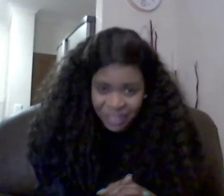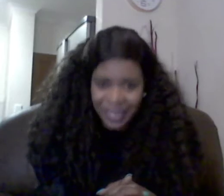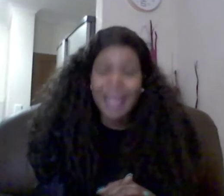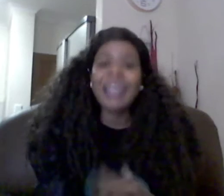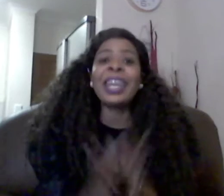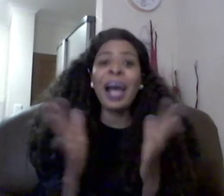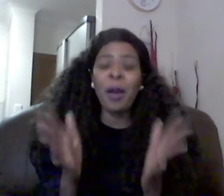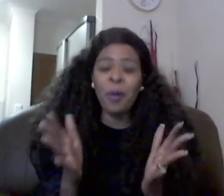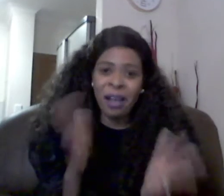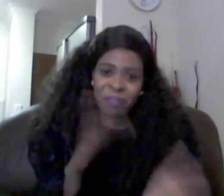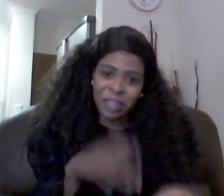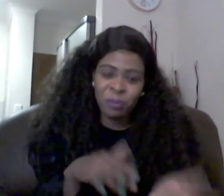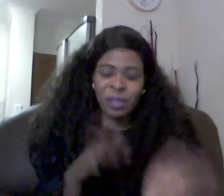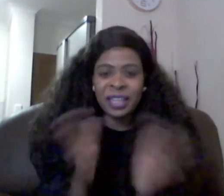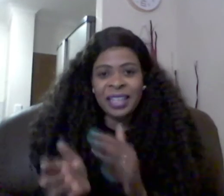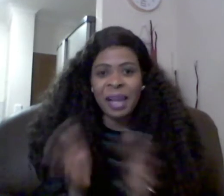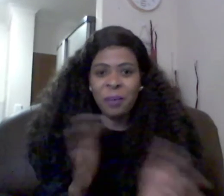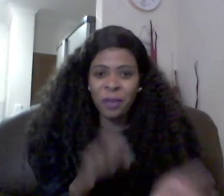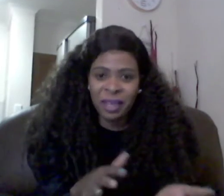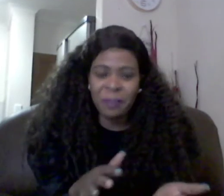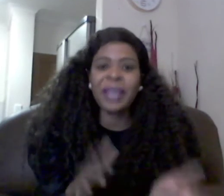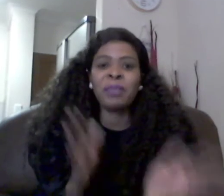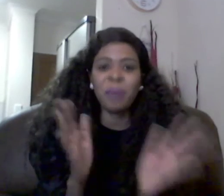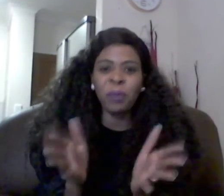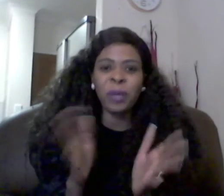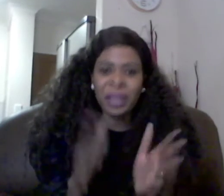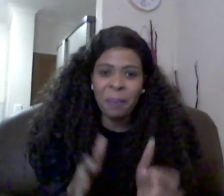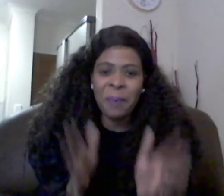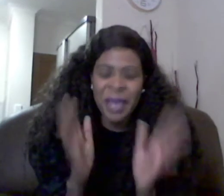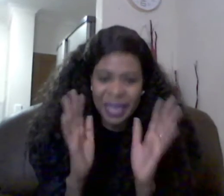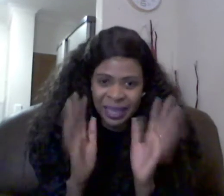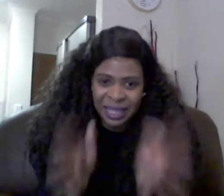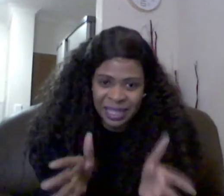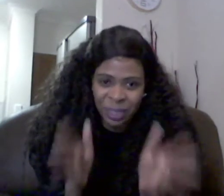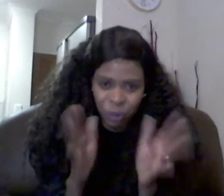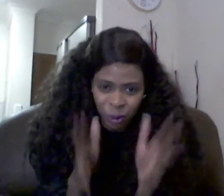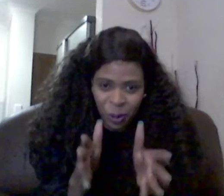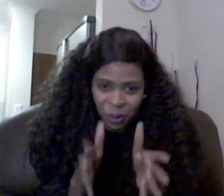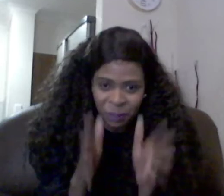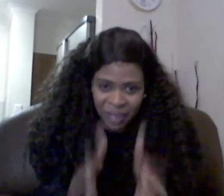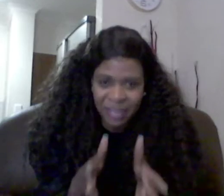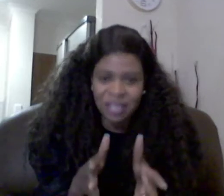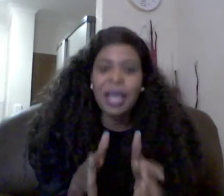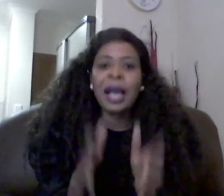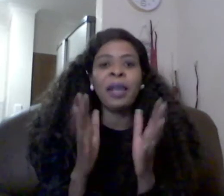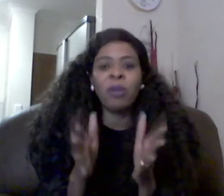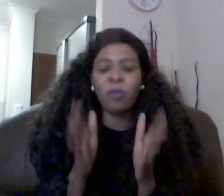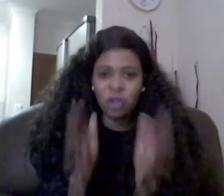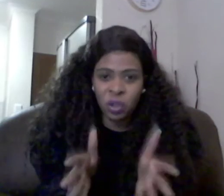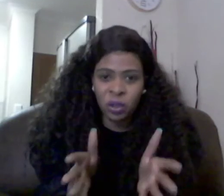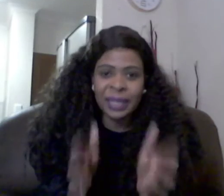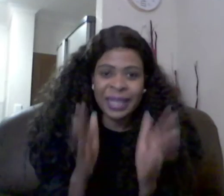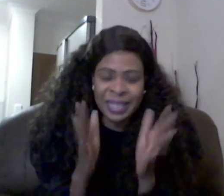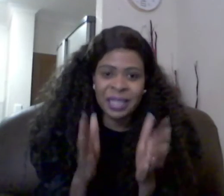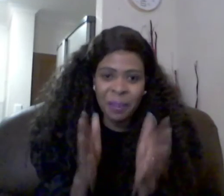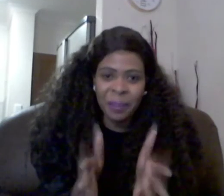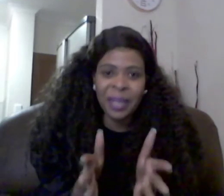now after spending time with him and being with him being in this thing so-called marriage i know for sure that this is the man